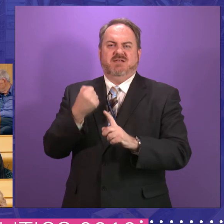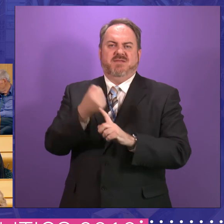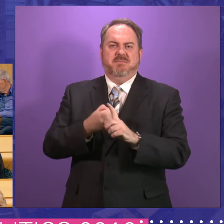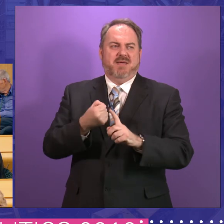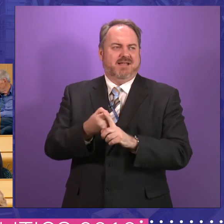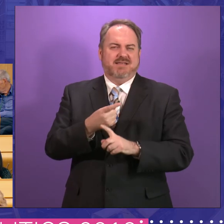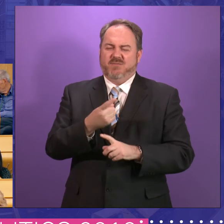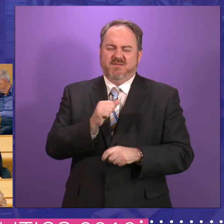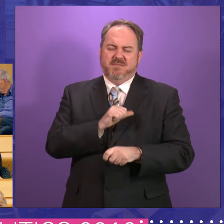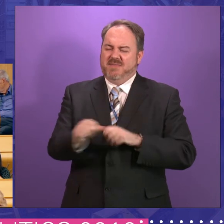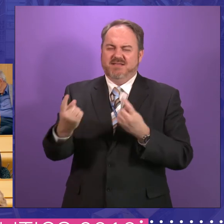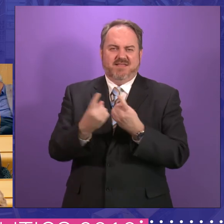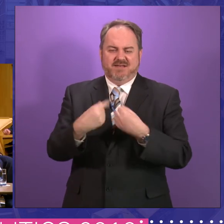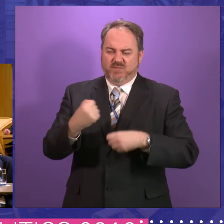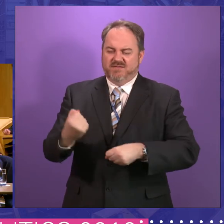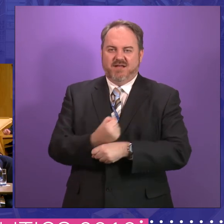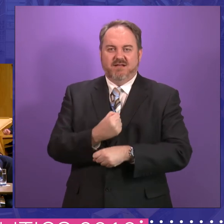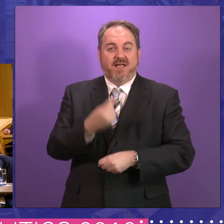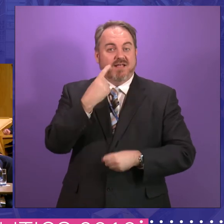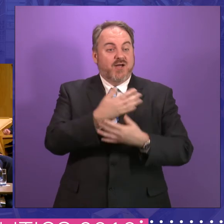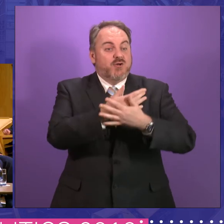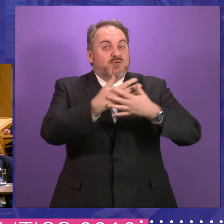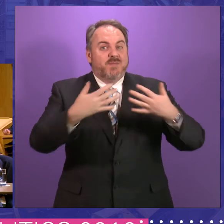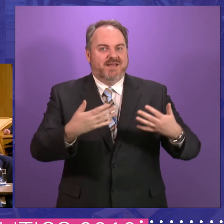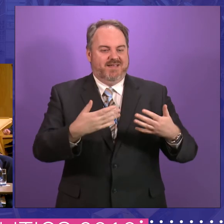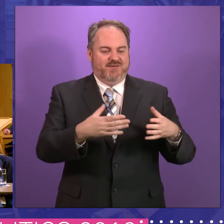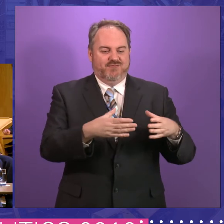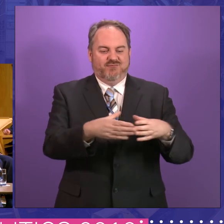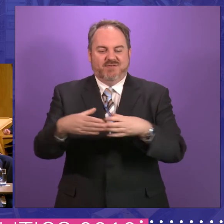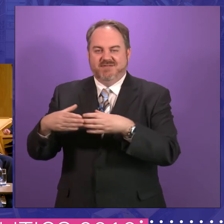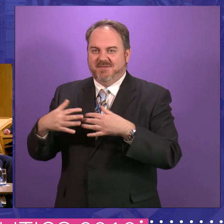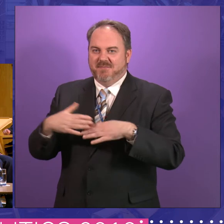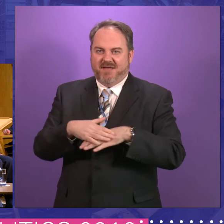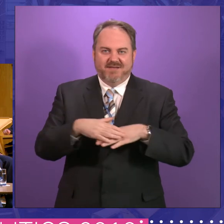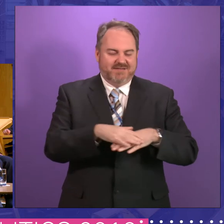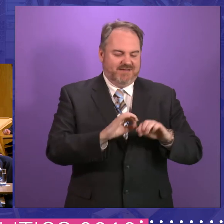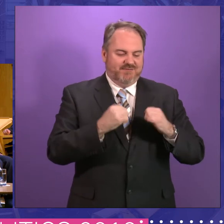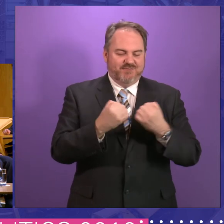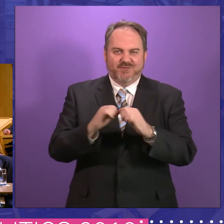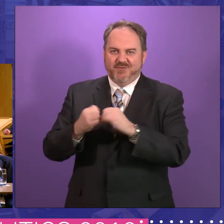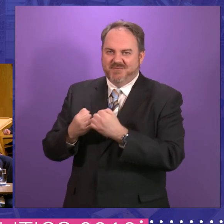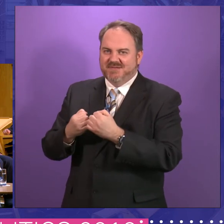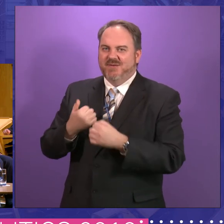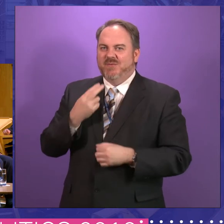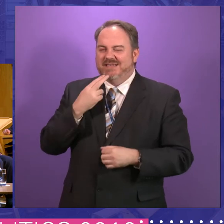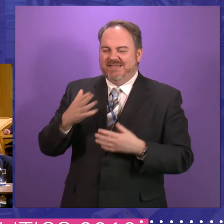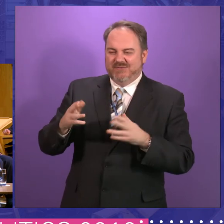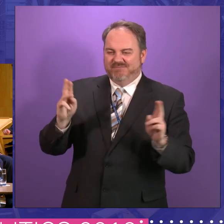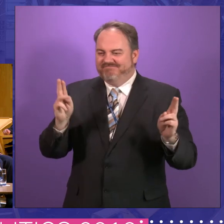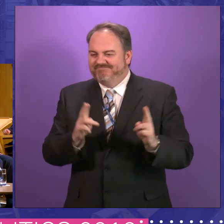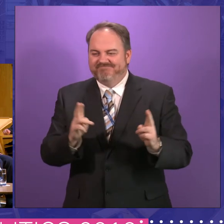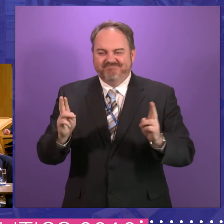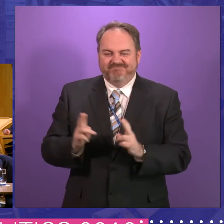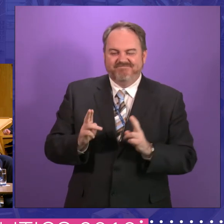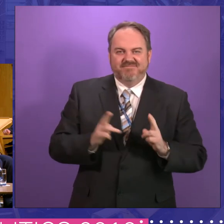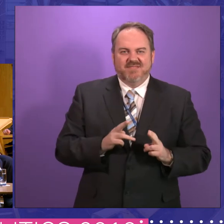finest things we've done. I think there's too many, there's not enough MSPs. I think there needs to be a bit of consolidation of the cross